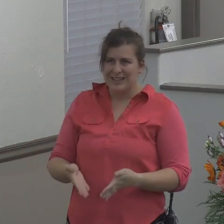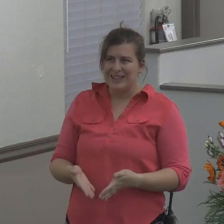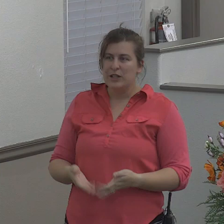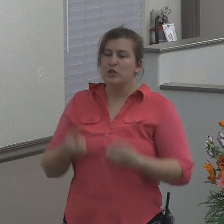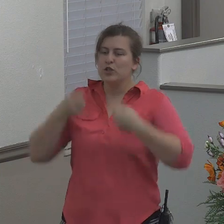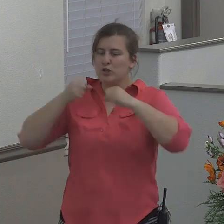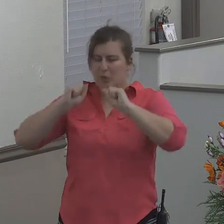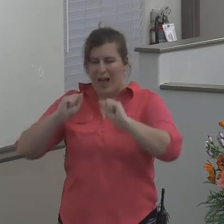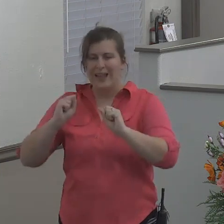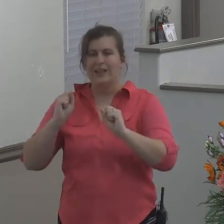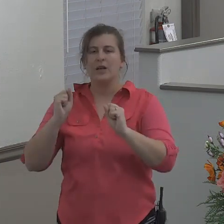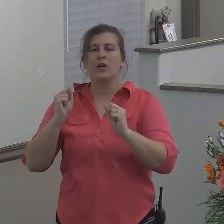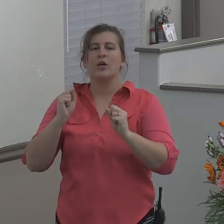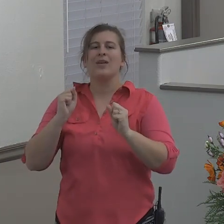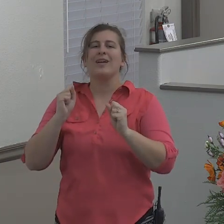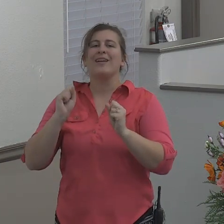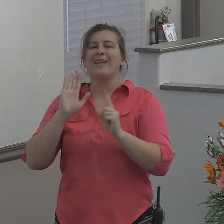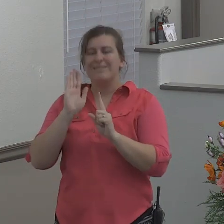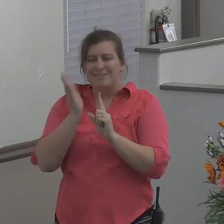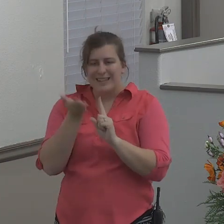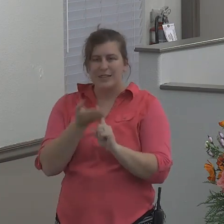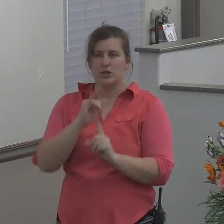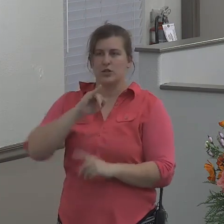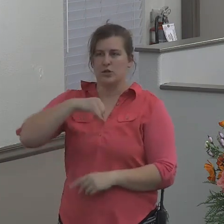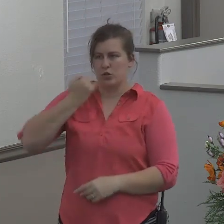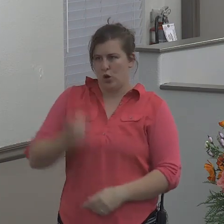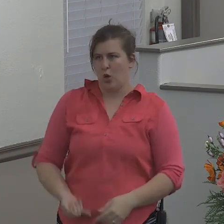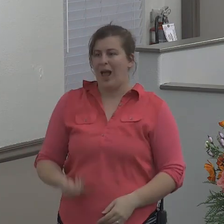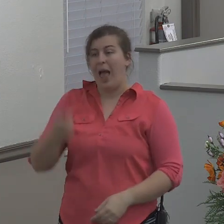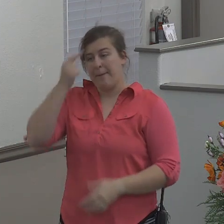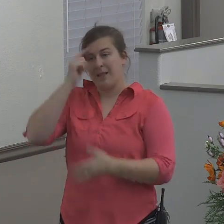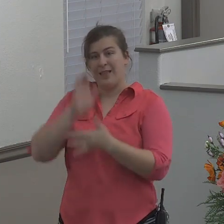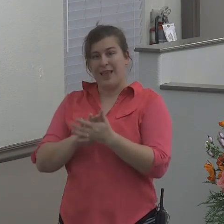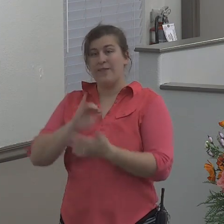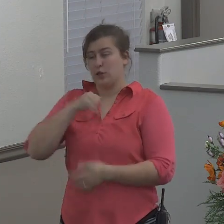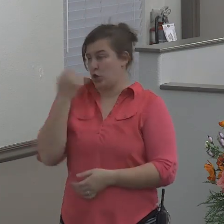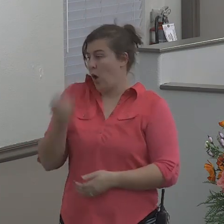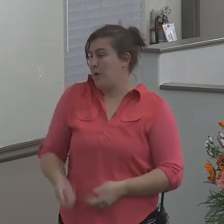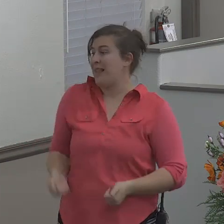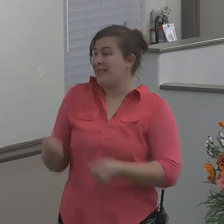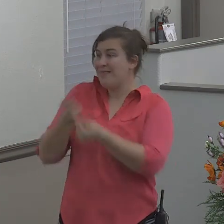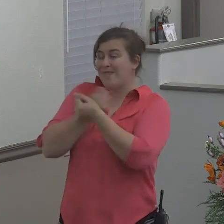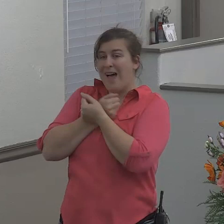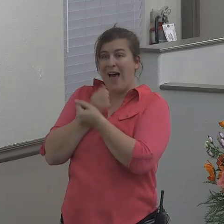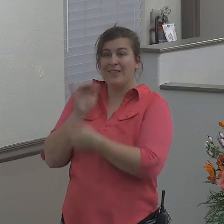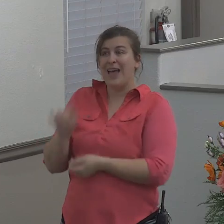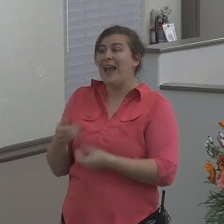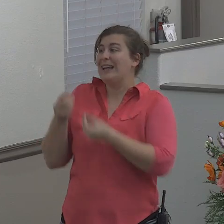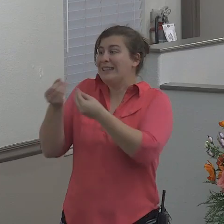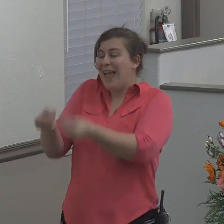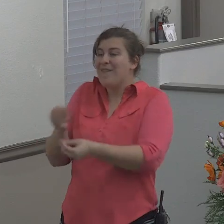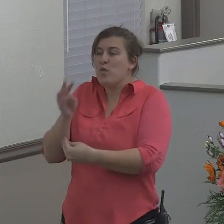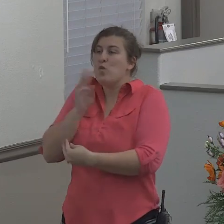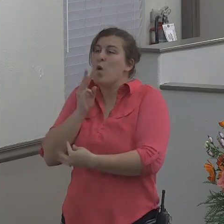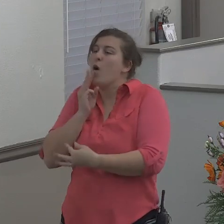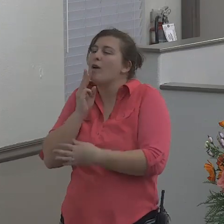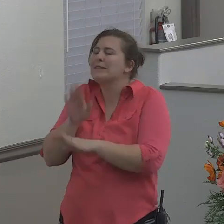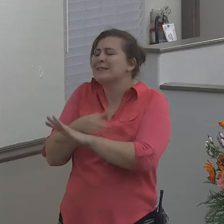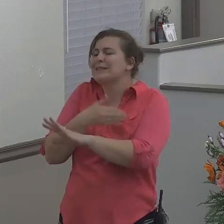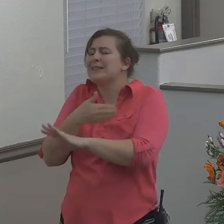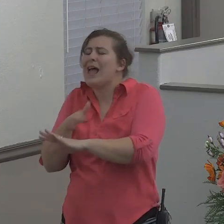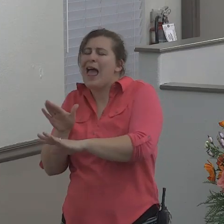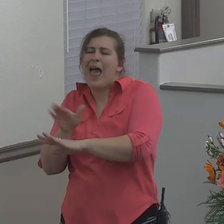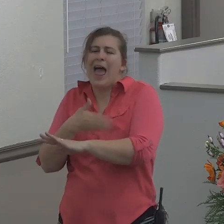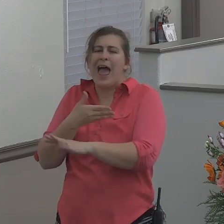I believe Jonah loved this gourd he took care of it probably watered it sang to it I imagine